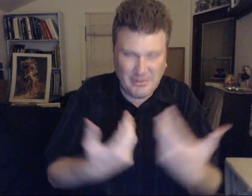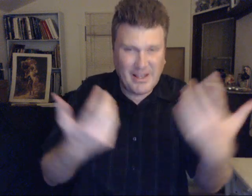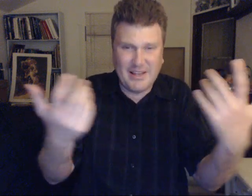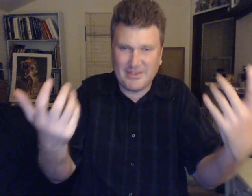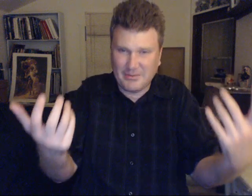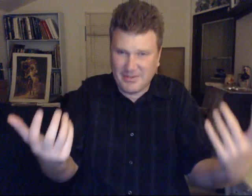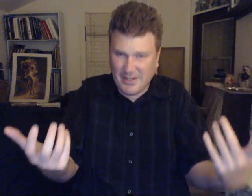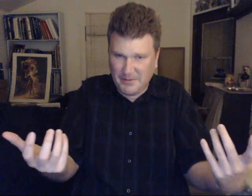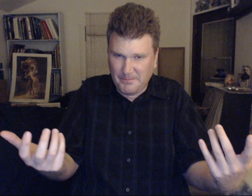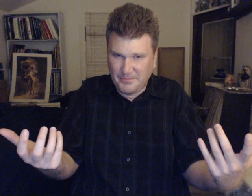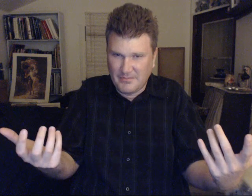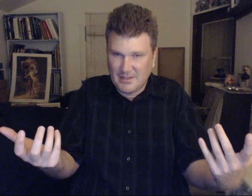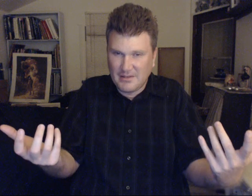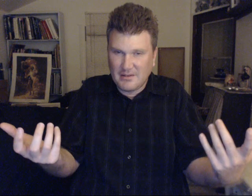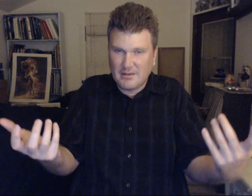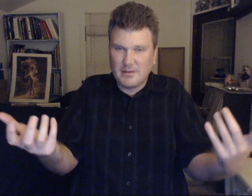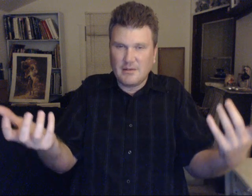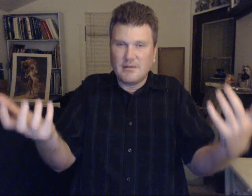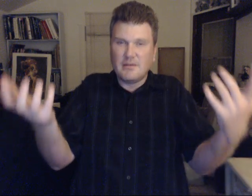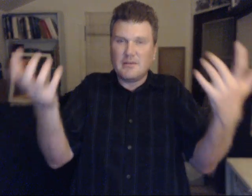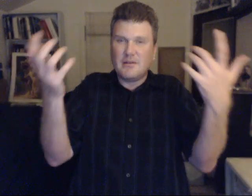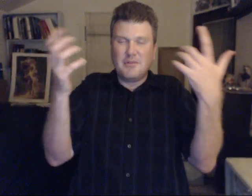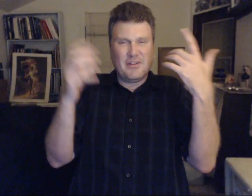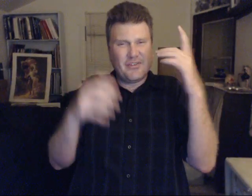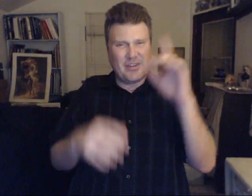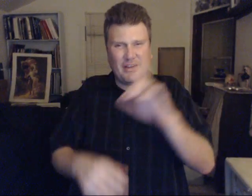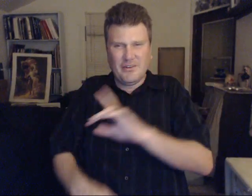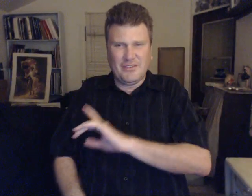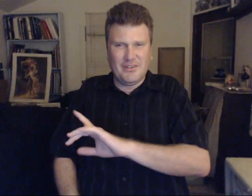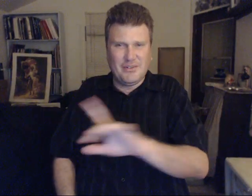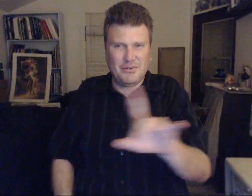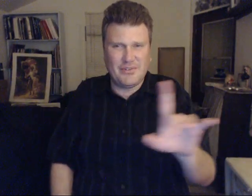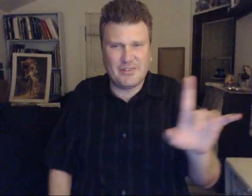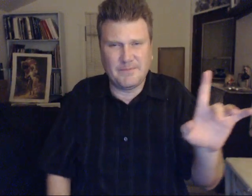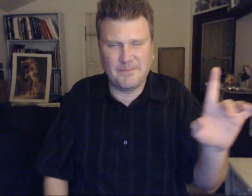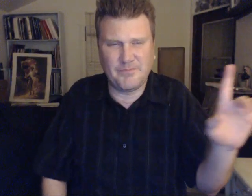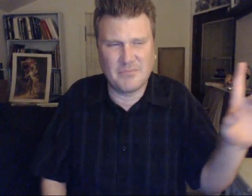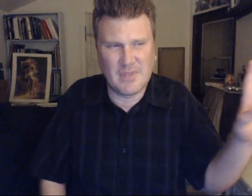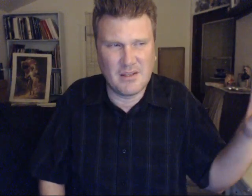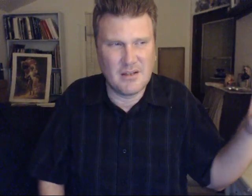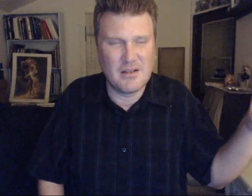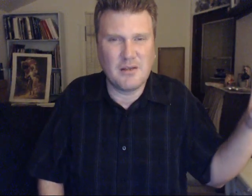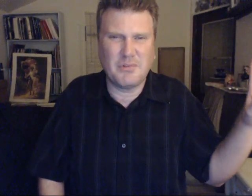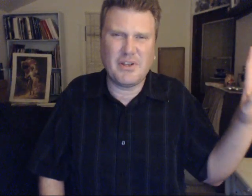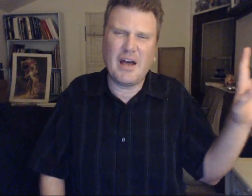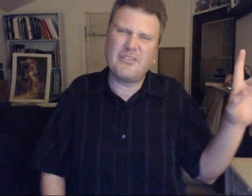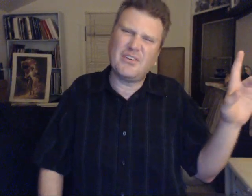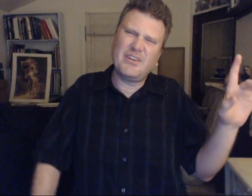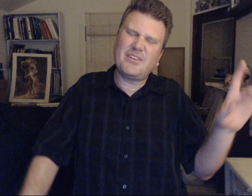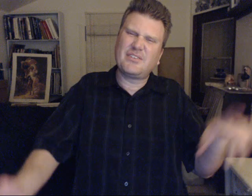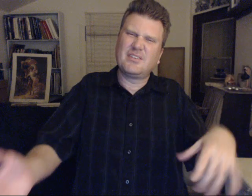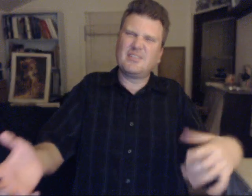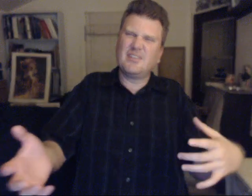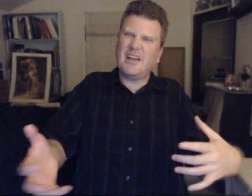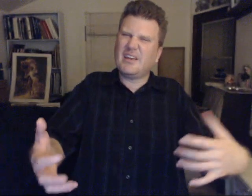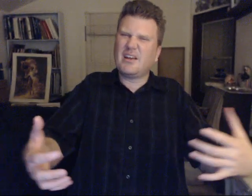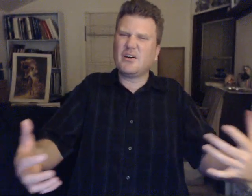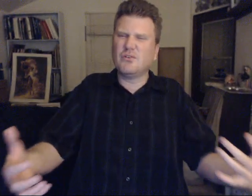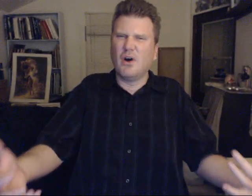But that is up to them. But even there. There's issues. But to have at least. A getting along.